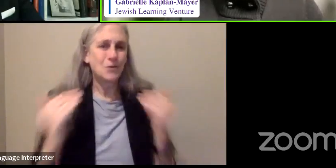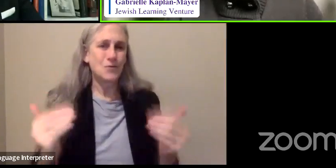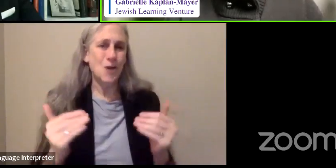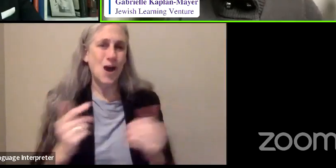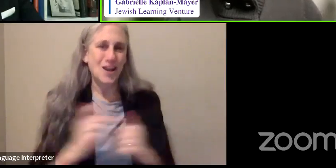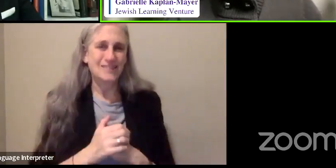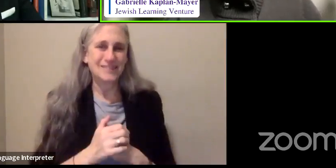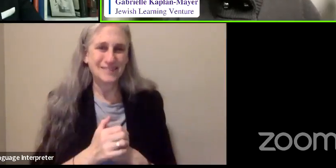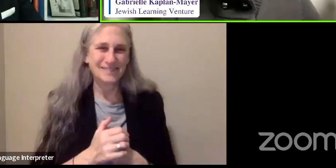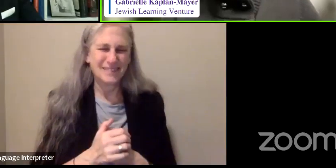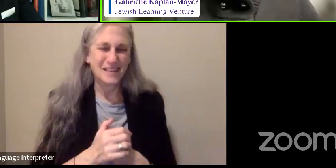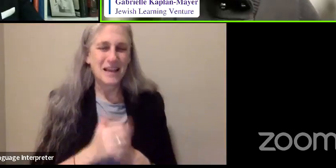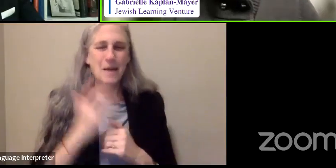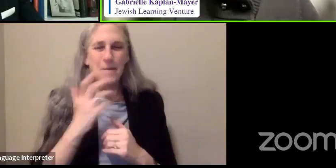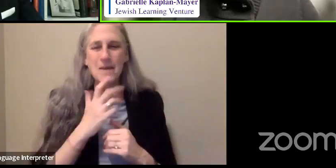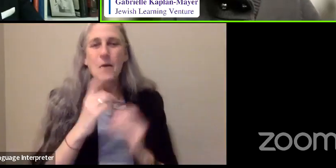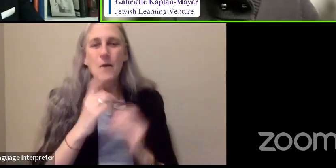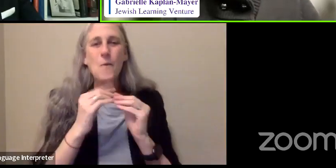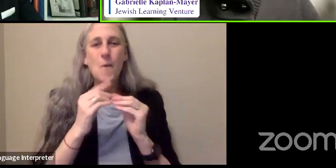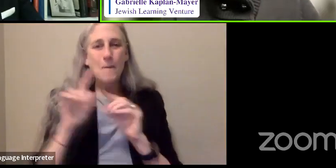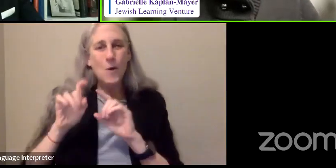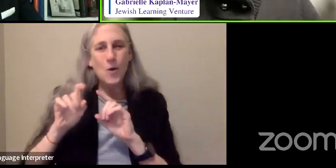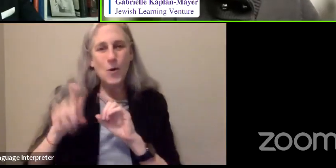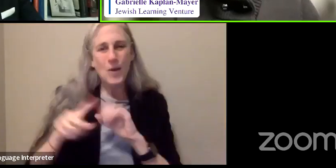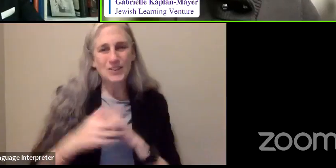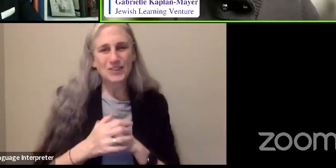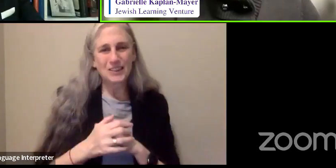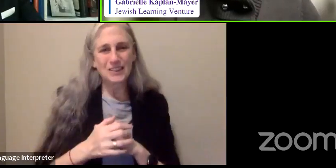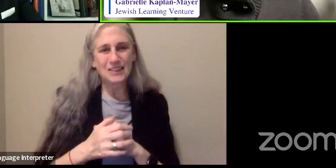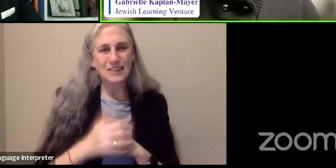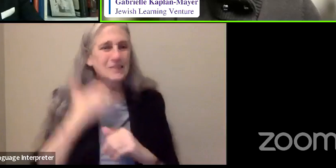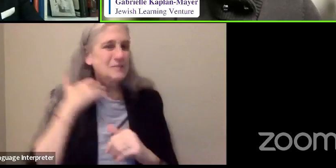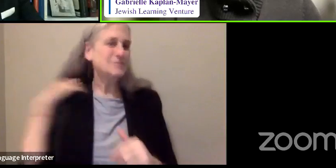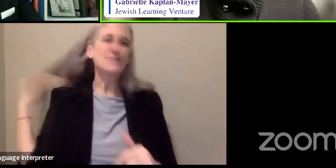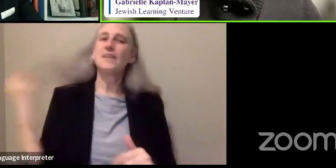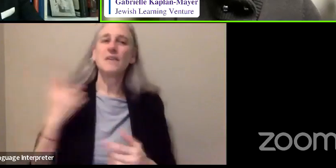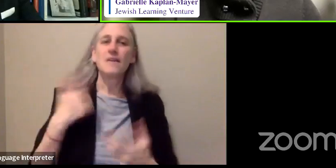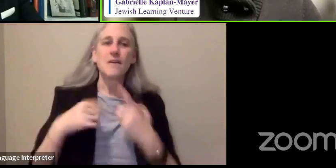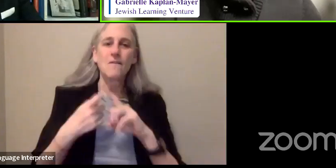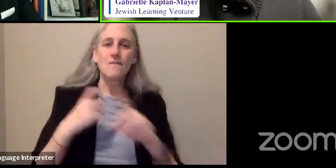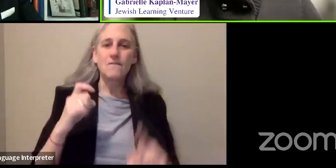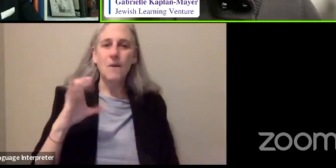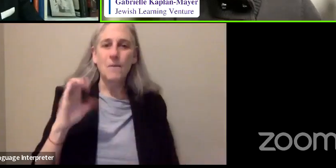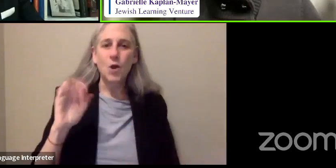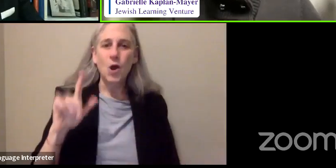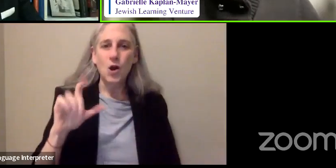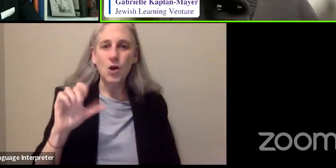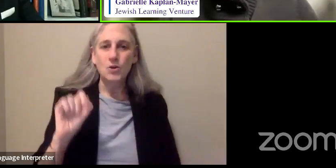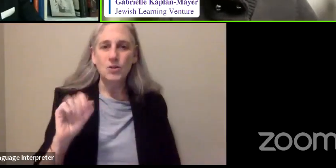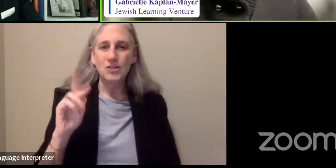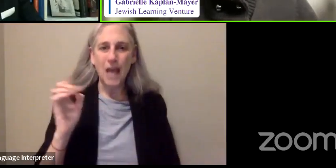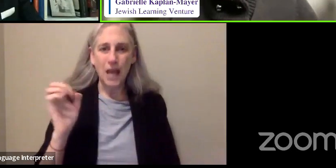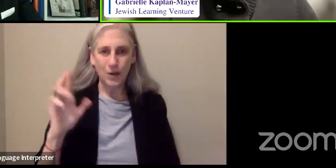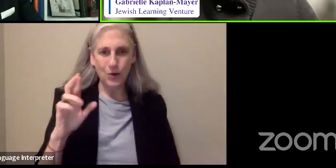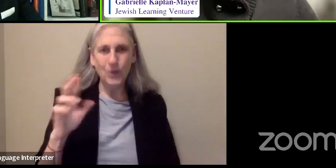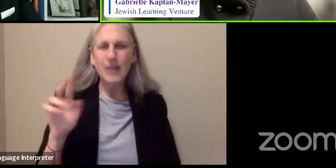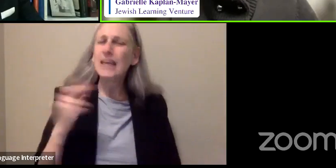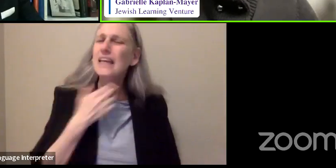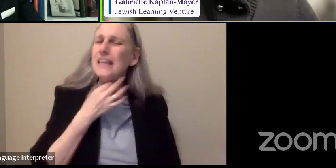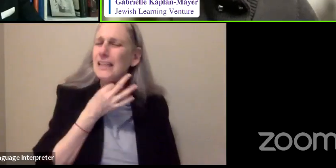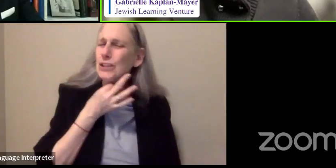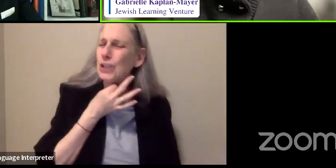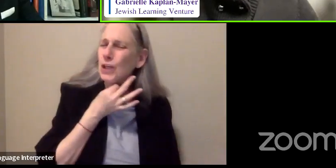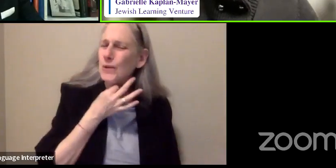Amazing. So I have one more question. This is coming from Carl Schneider. And he's curious, Dr.